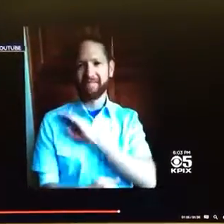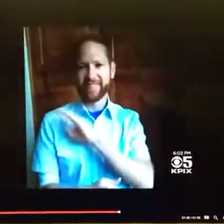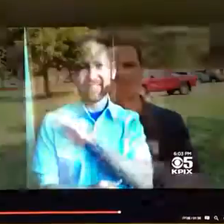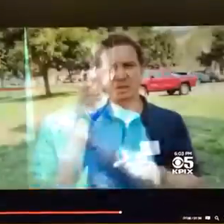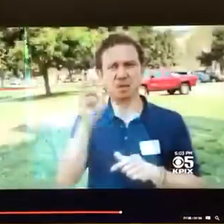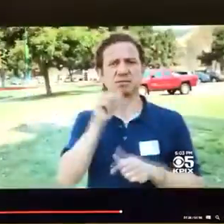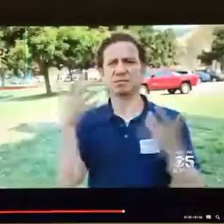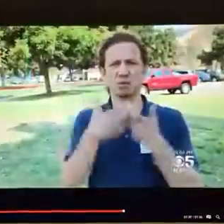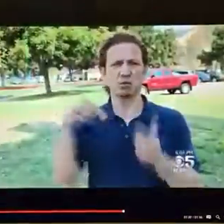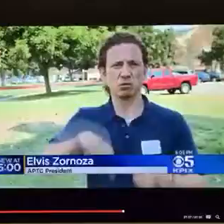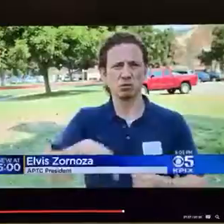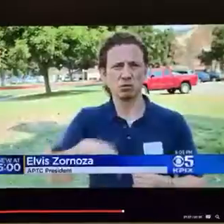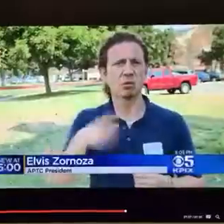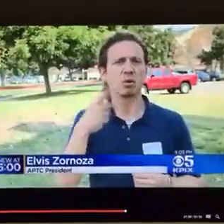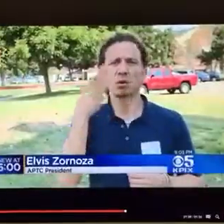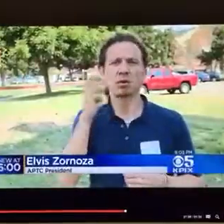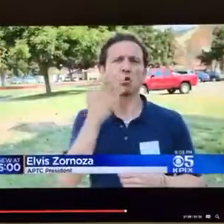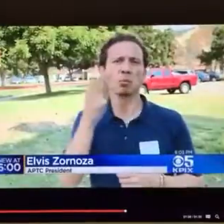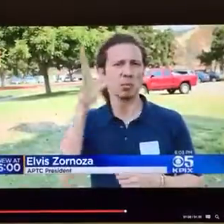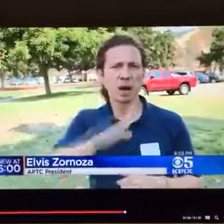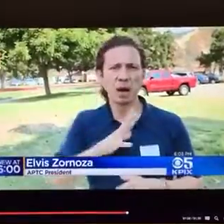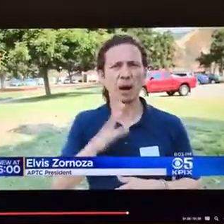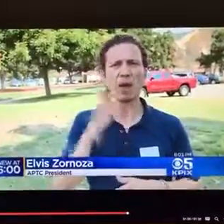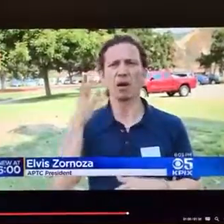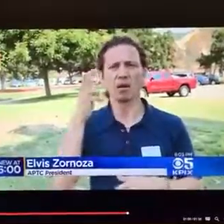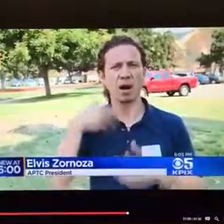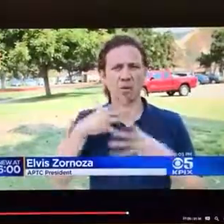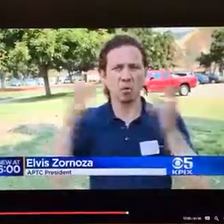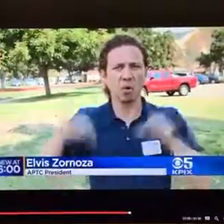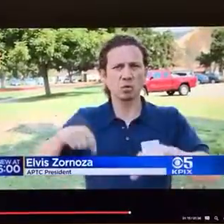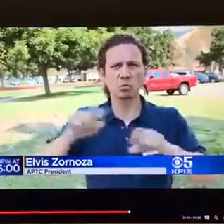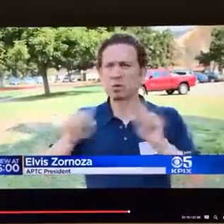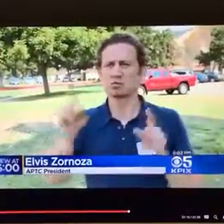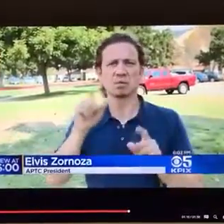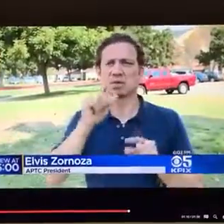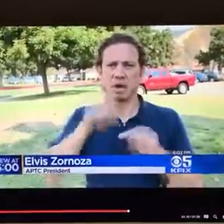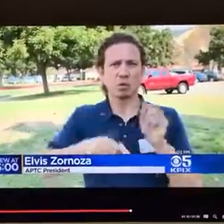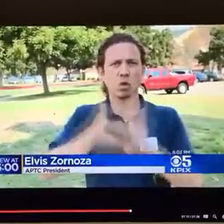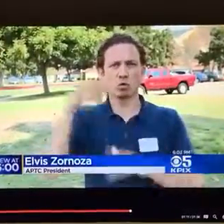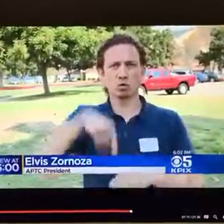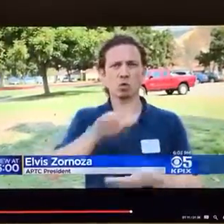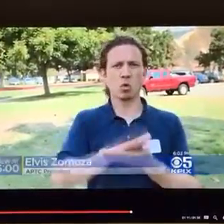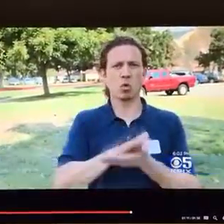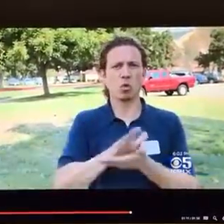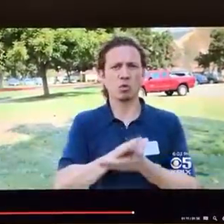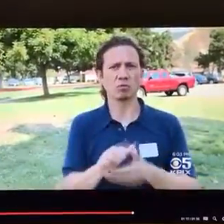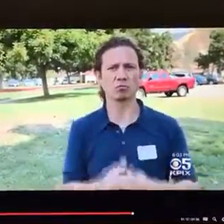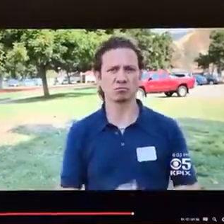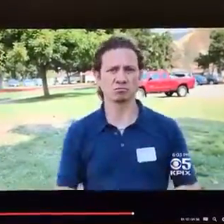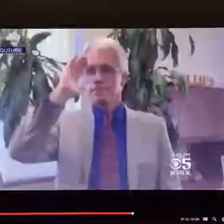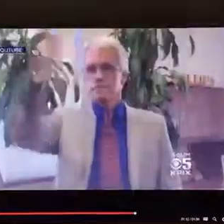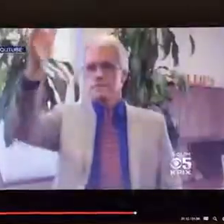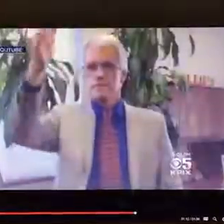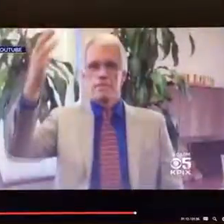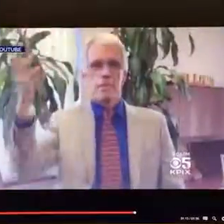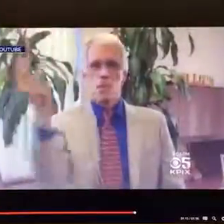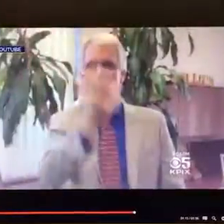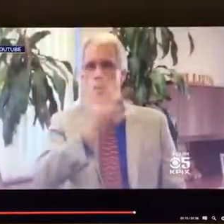He is clearly not a fit for this school. He has a lot of potential, but he is not fit for running this school. The state has appointed